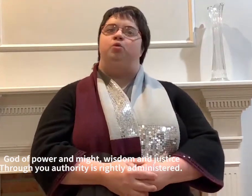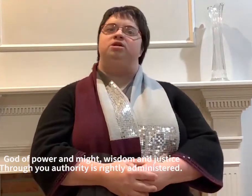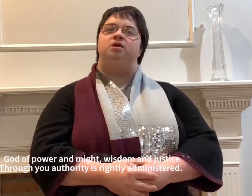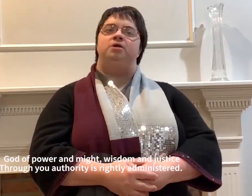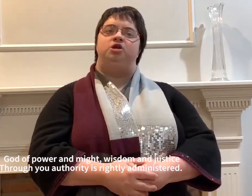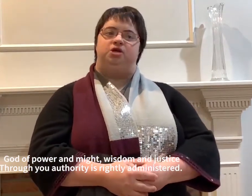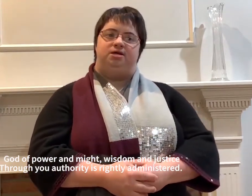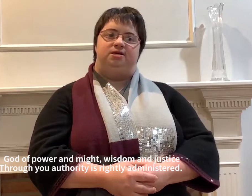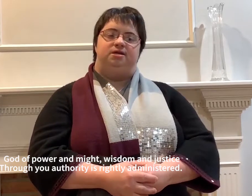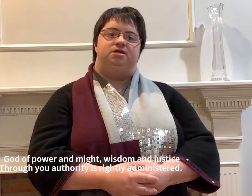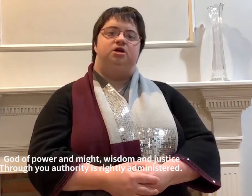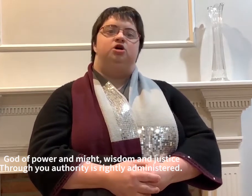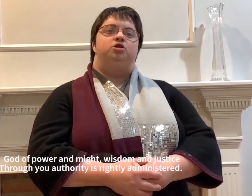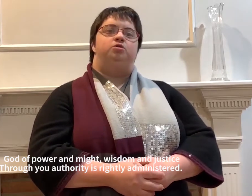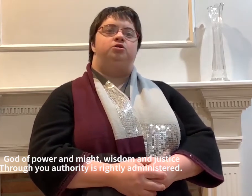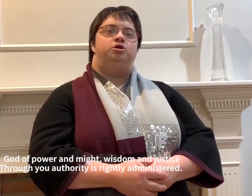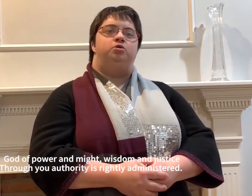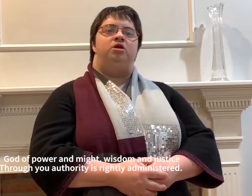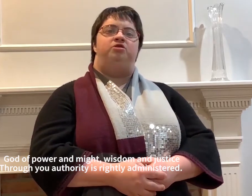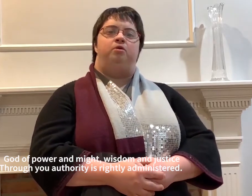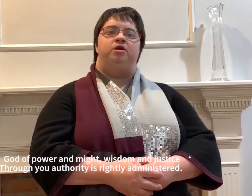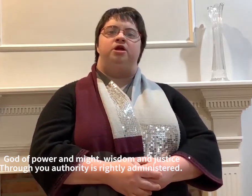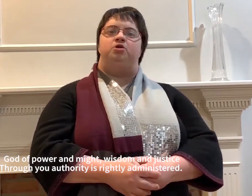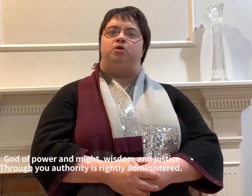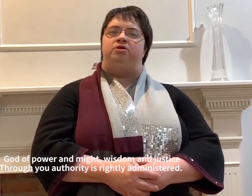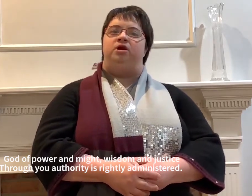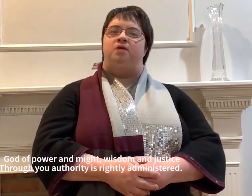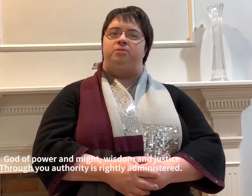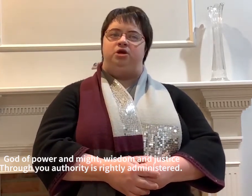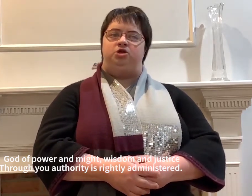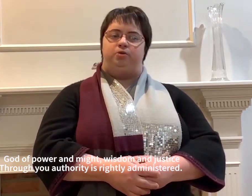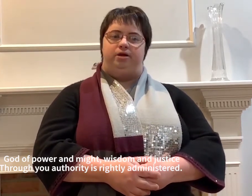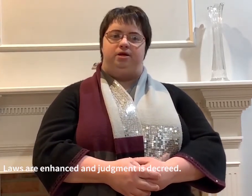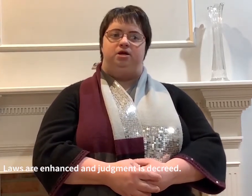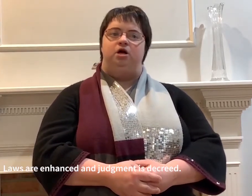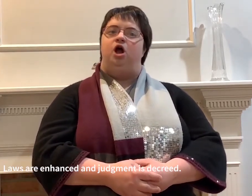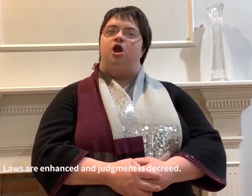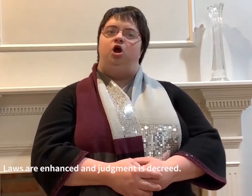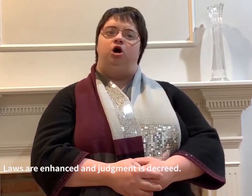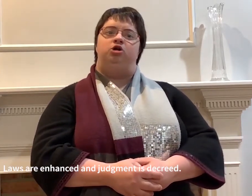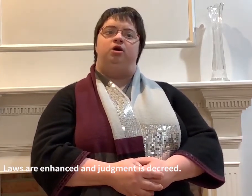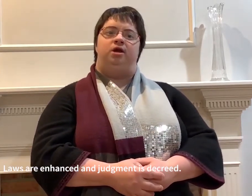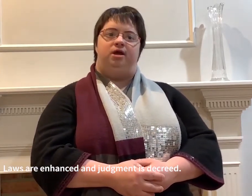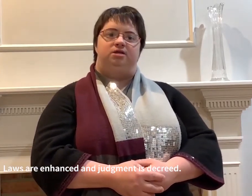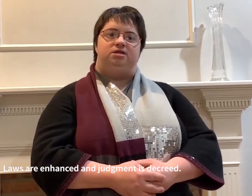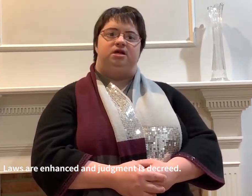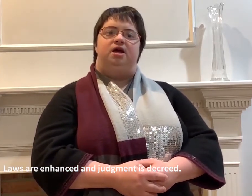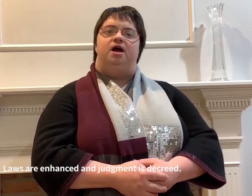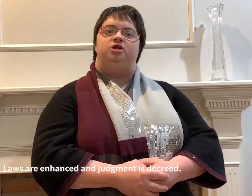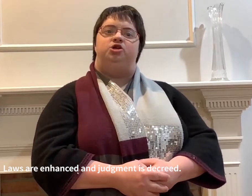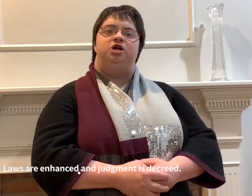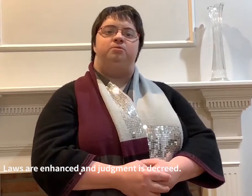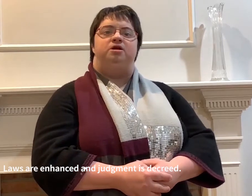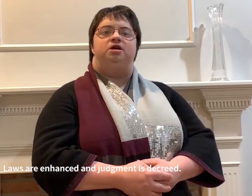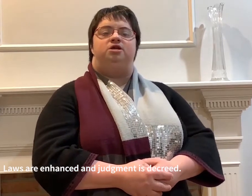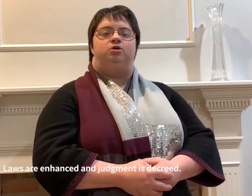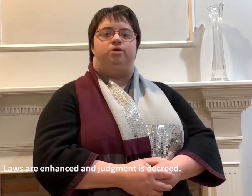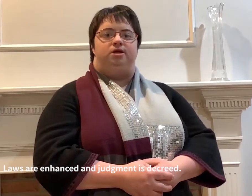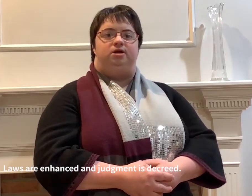wisdom and justice, through you authority is rightly administrated, laws are enhanced, and judgment is decreed.